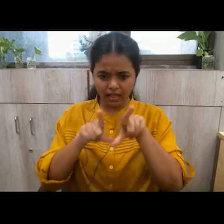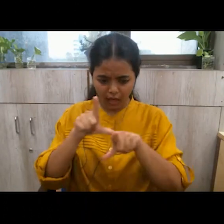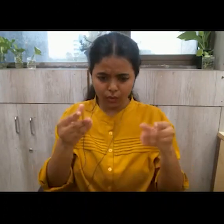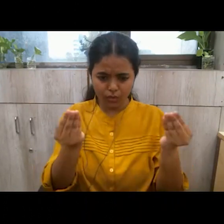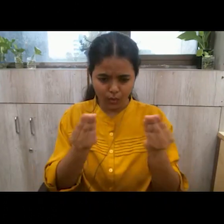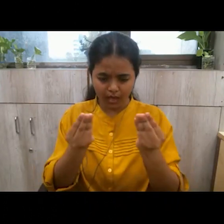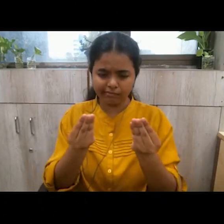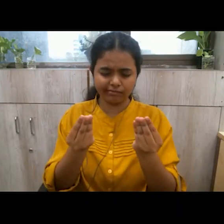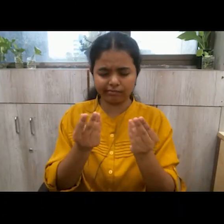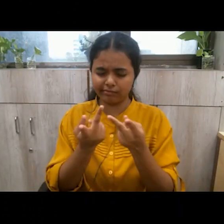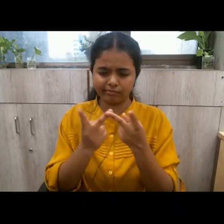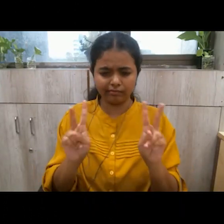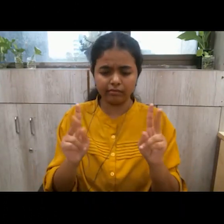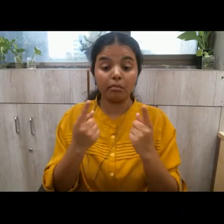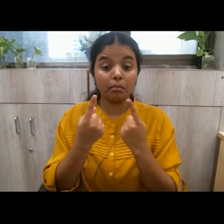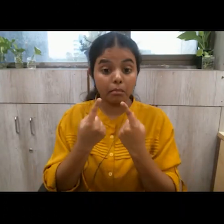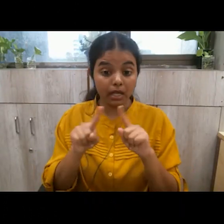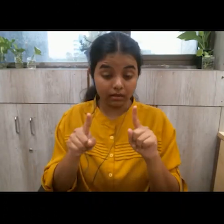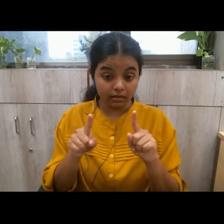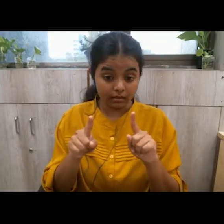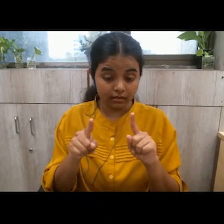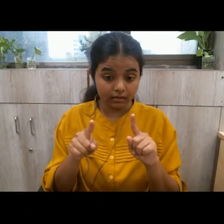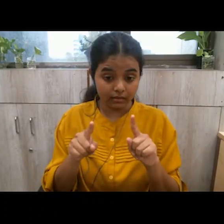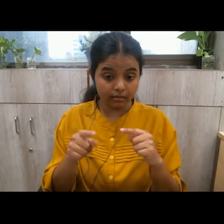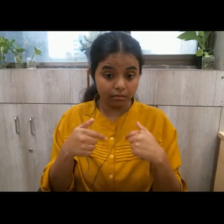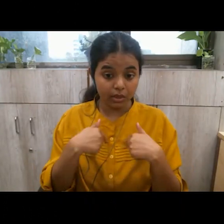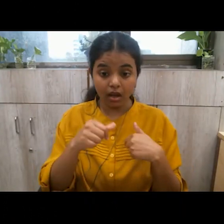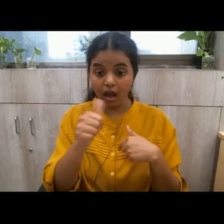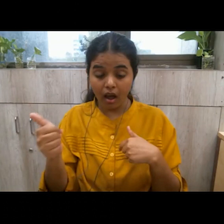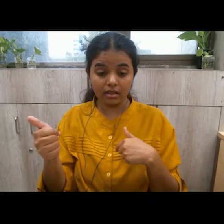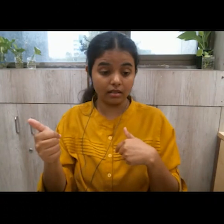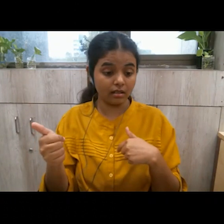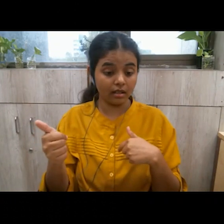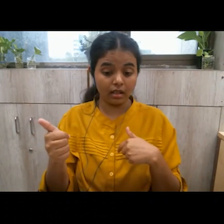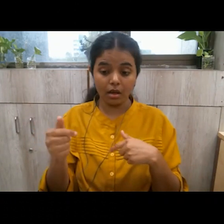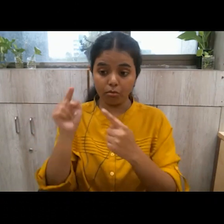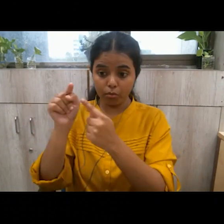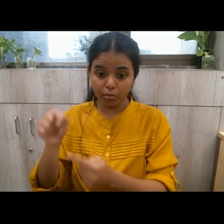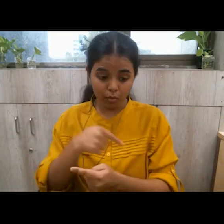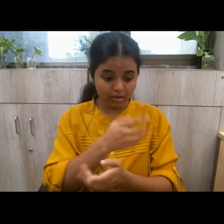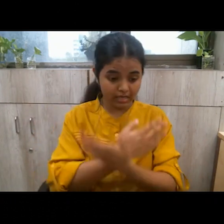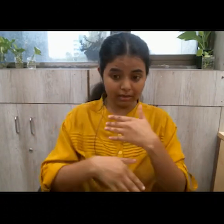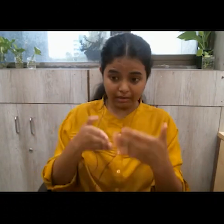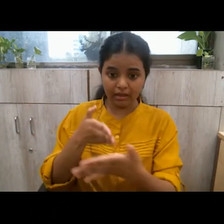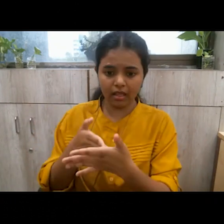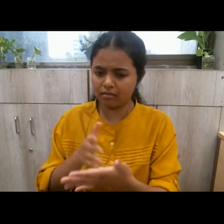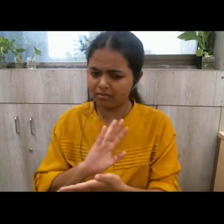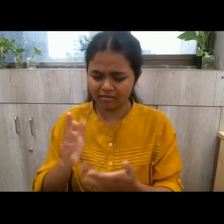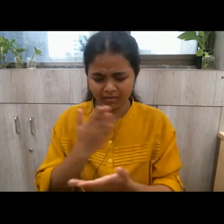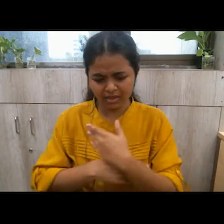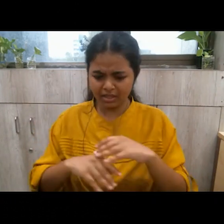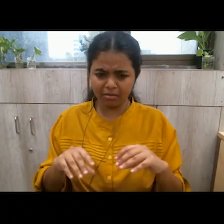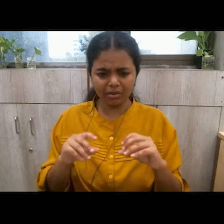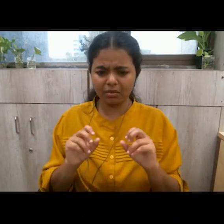could be but definitely not my any other disability that i might have so for this moment